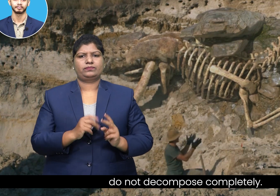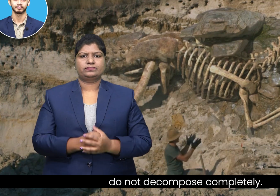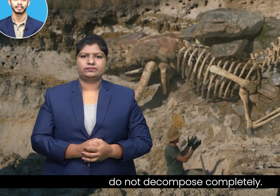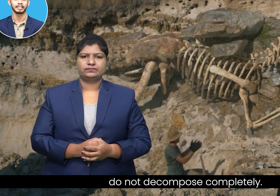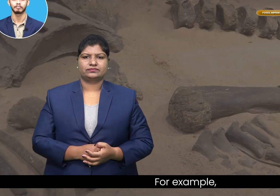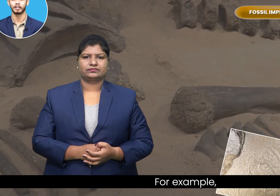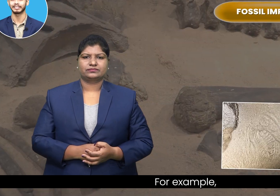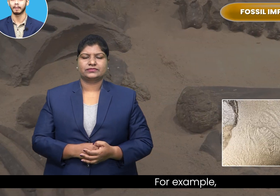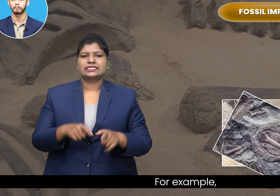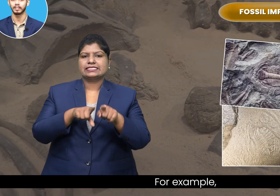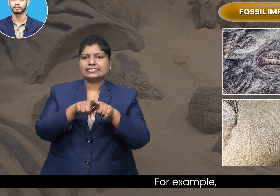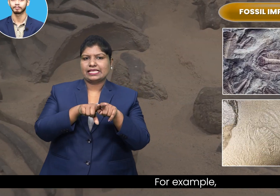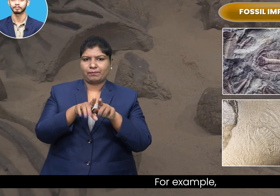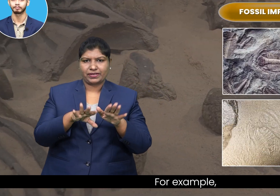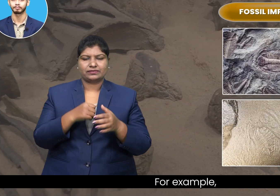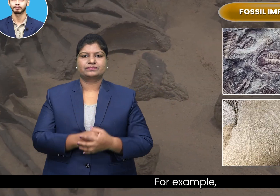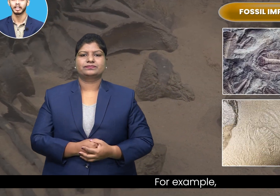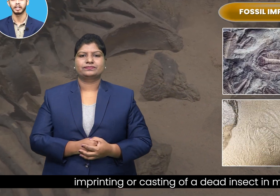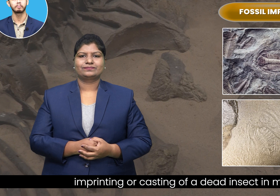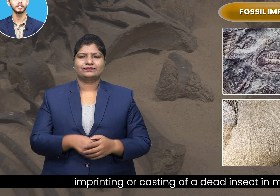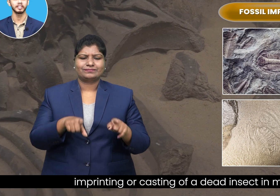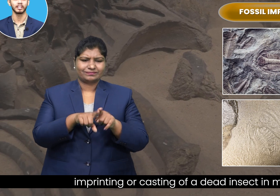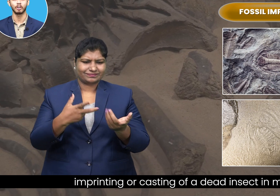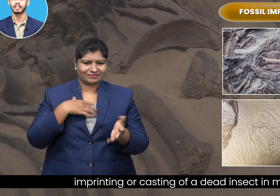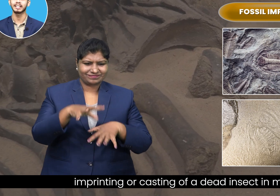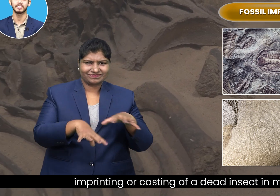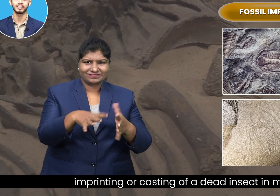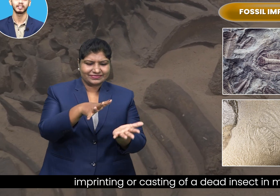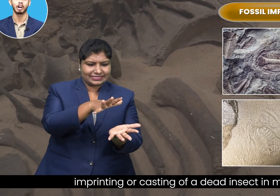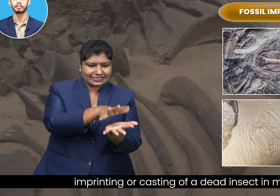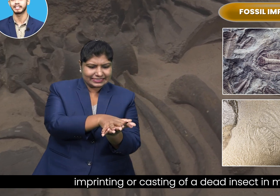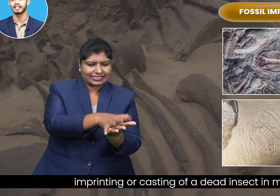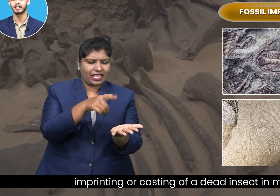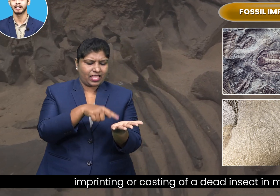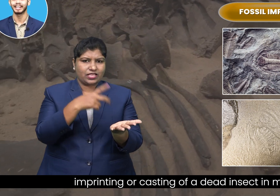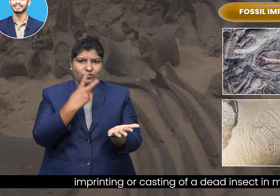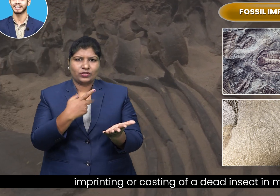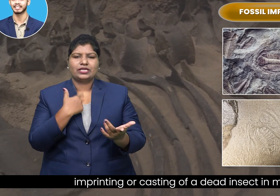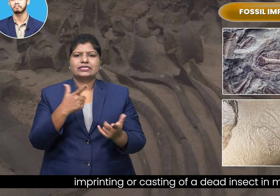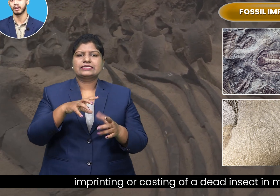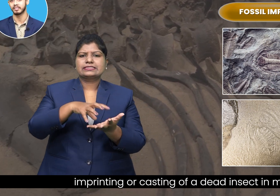For example, imprinting or casting of a dead insect in mud